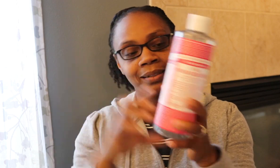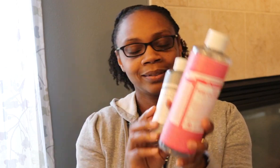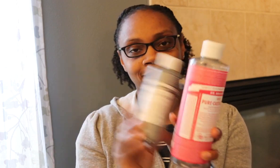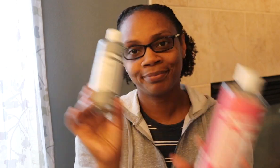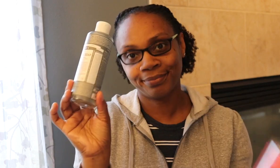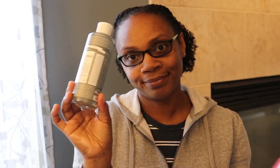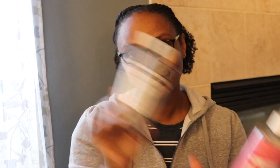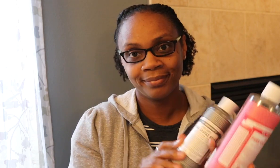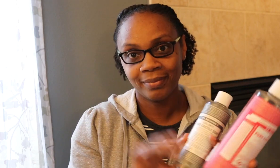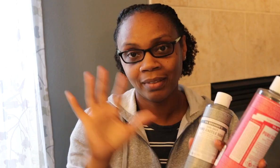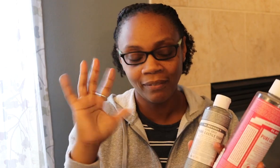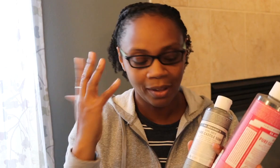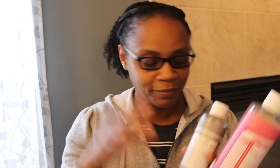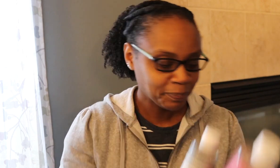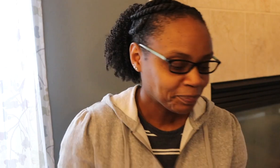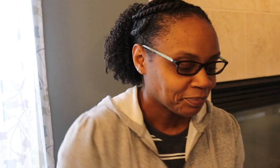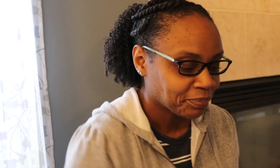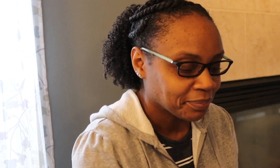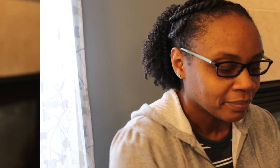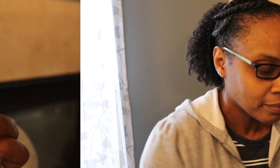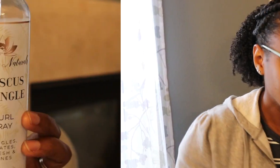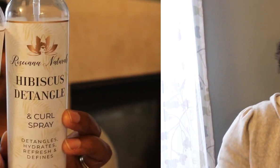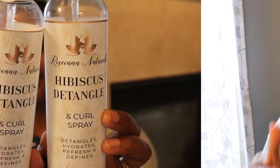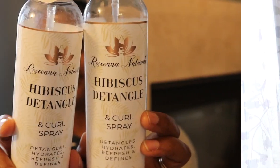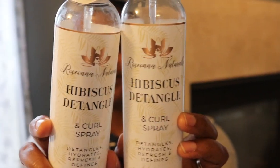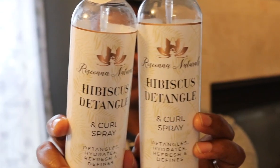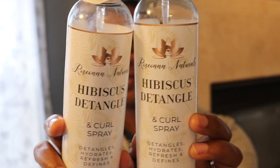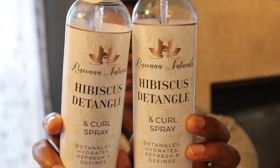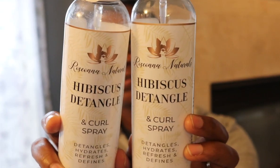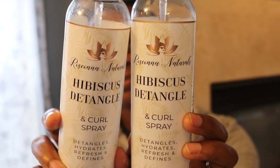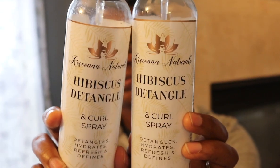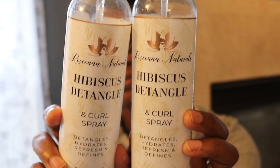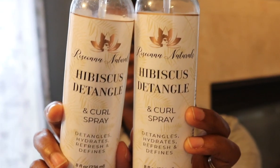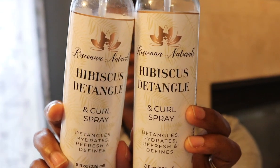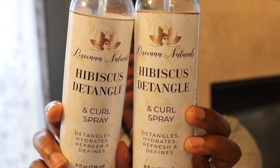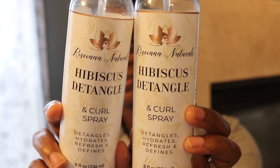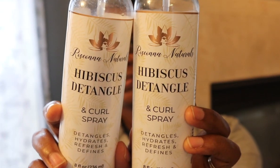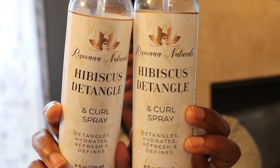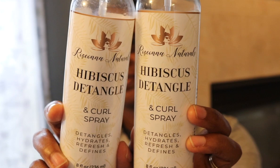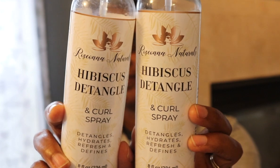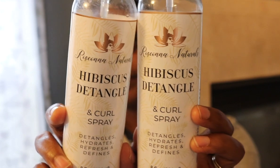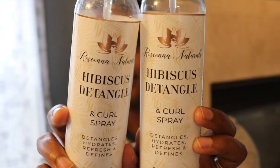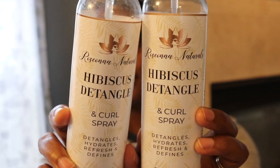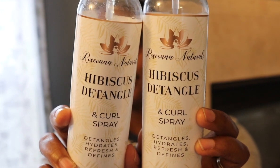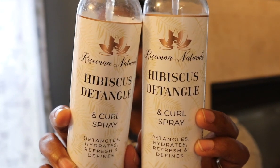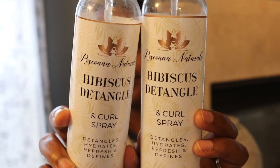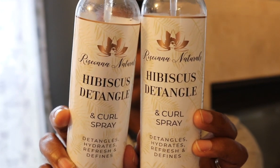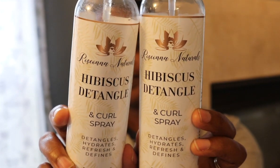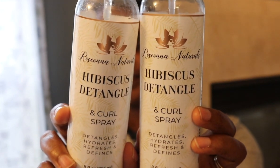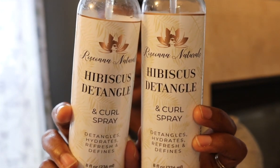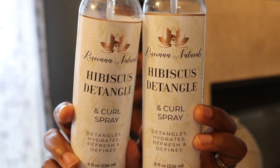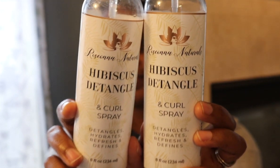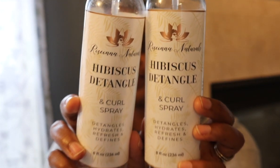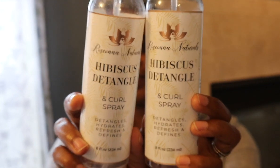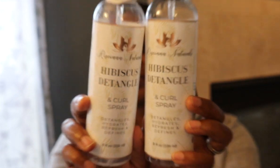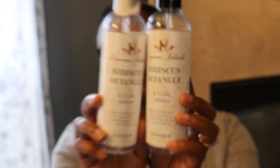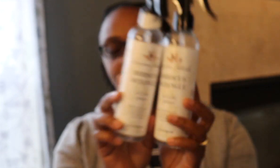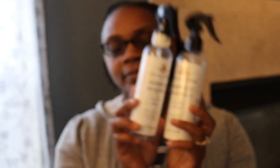$6 for the big one, $5 for the little gray one. Next, I have the Rosanna Naturals Curl Spray.